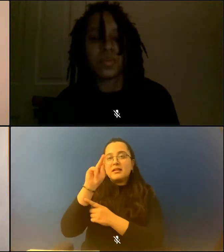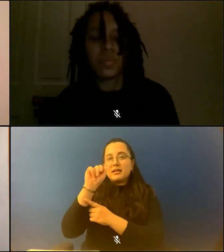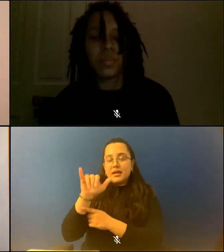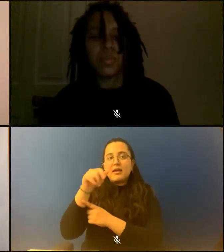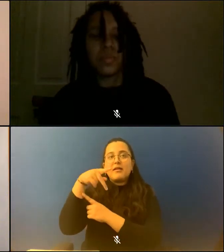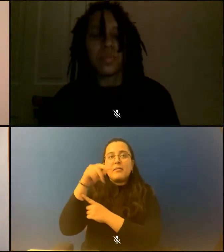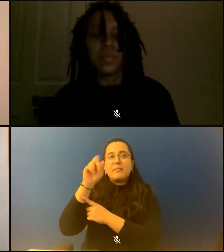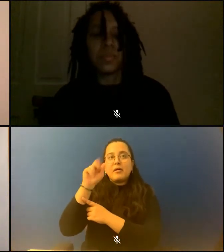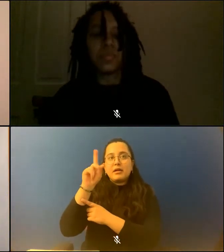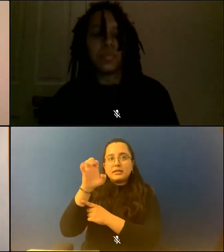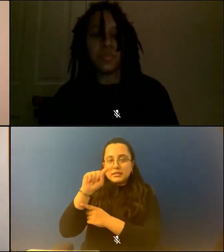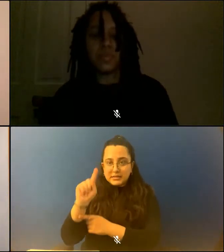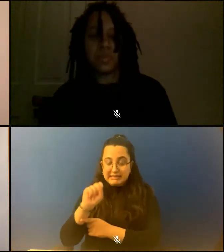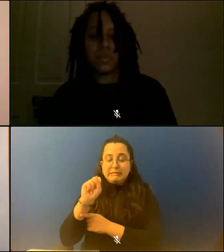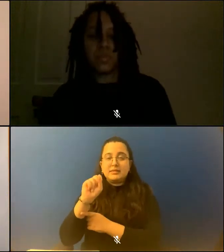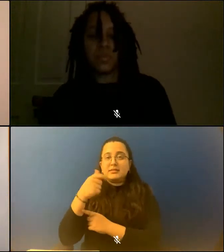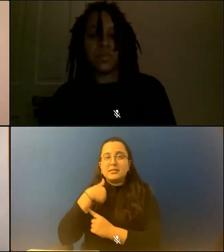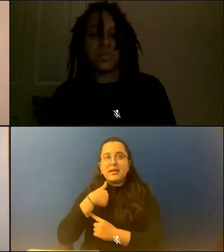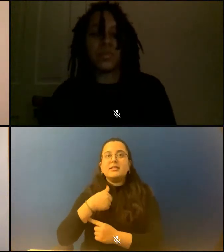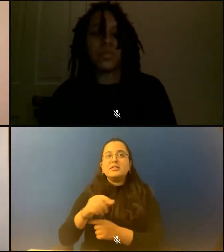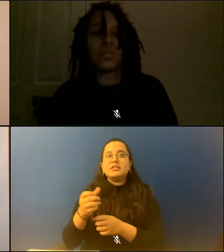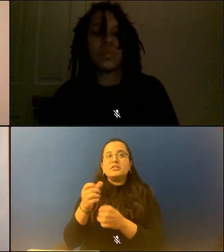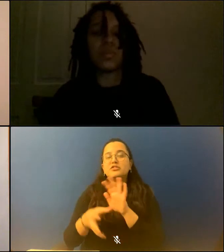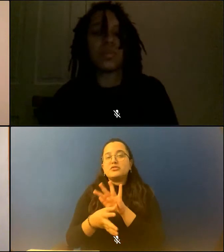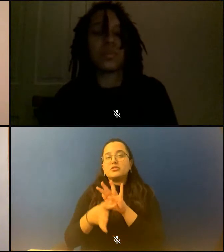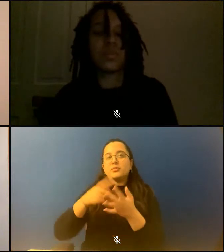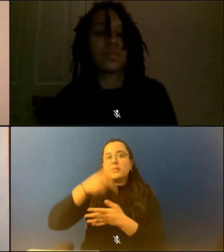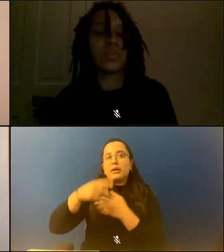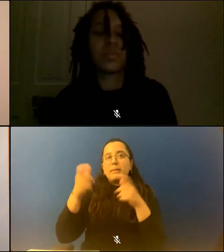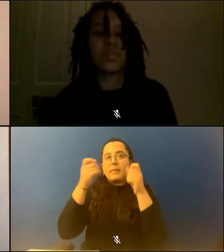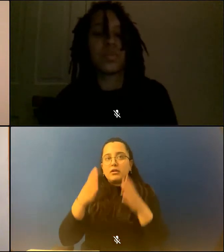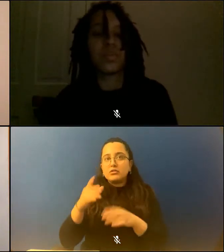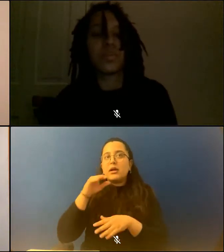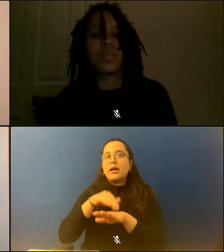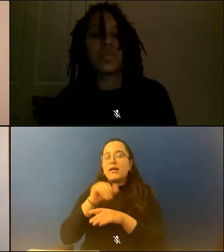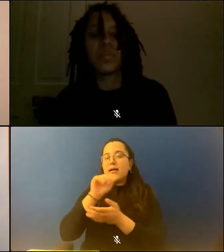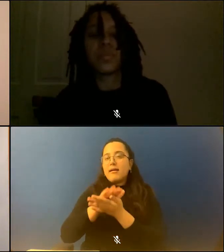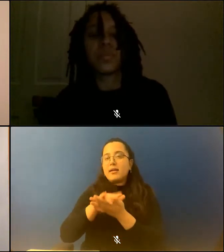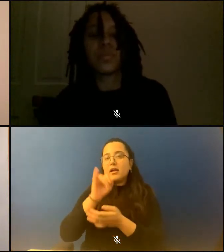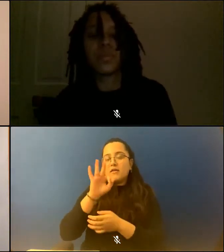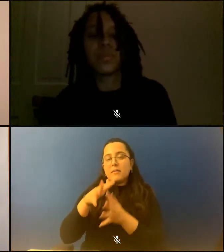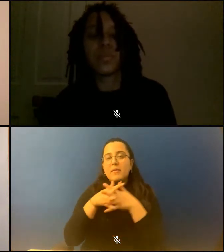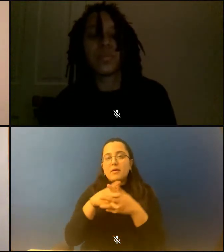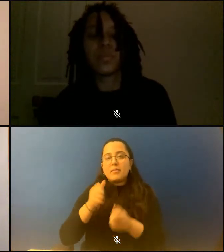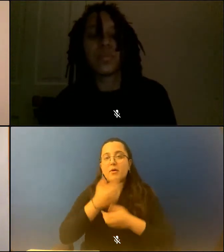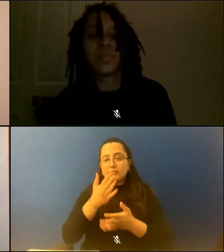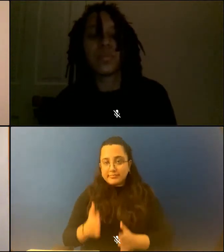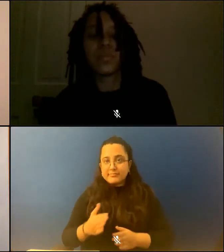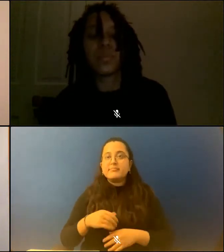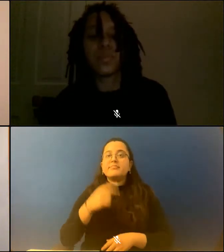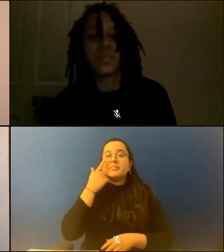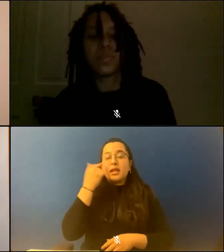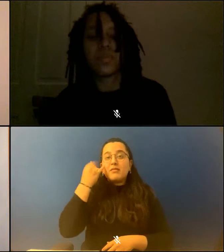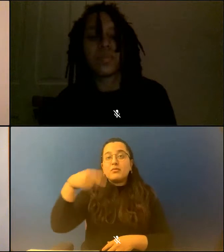Manager at the Academy of American Poets. For those of you who don't know us, we are the nation's leading champion of poets, poetry,